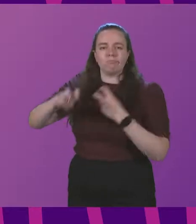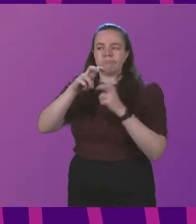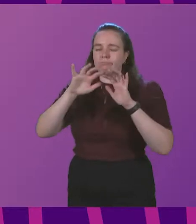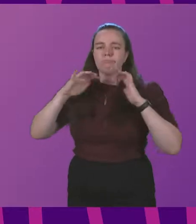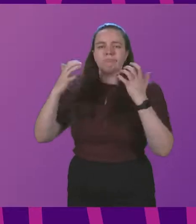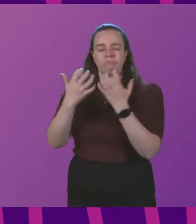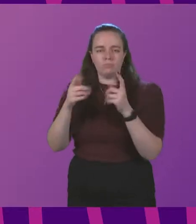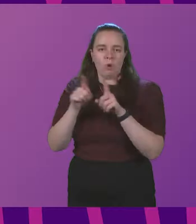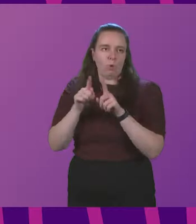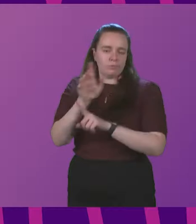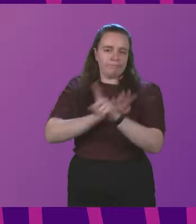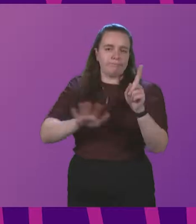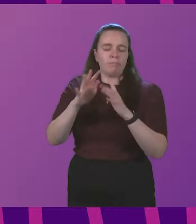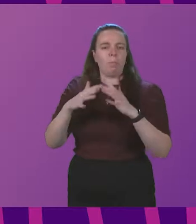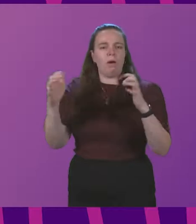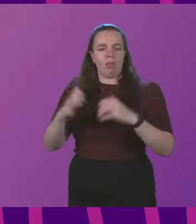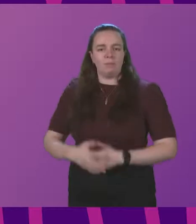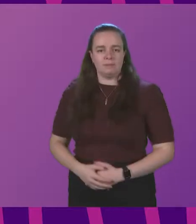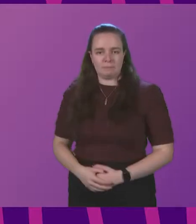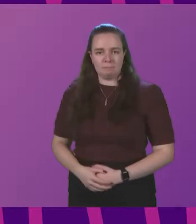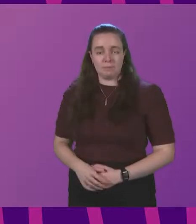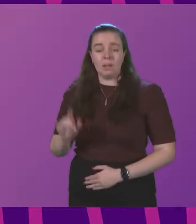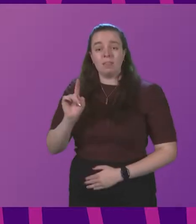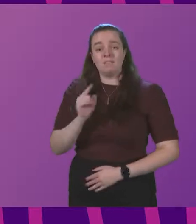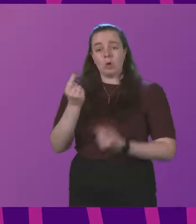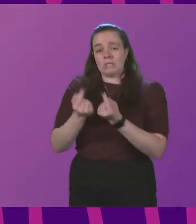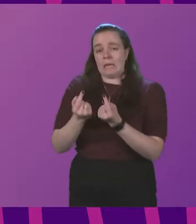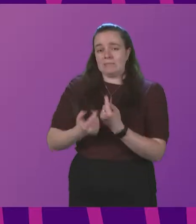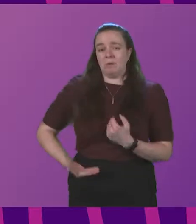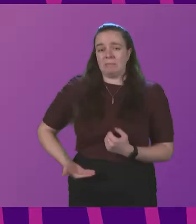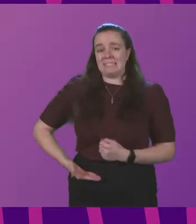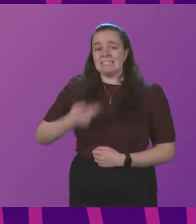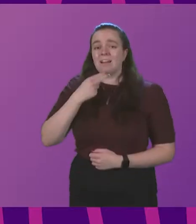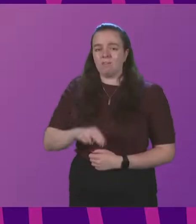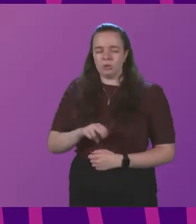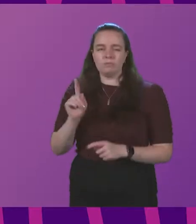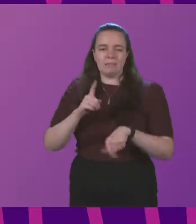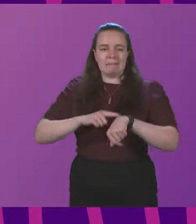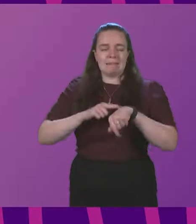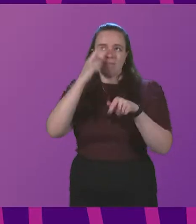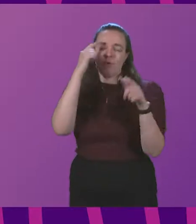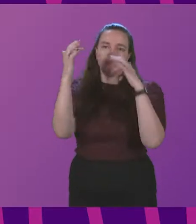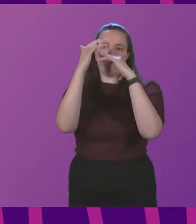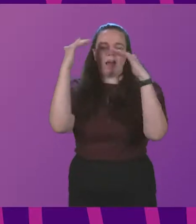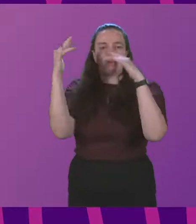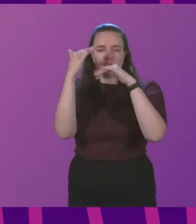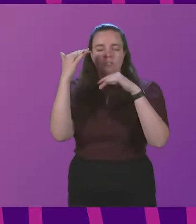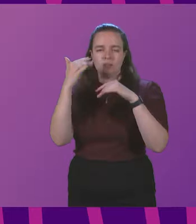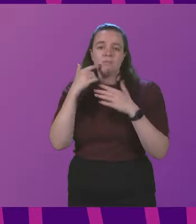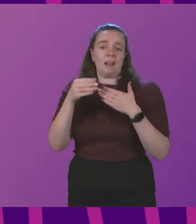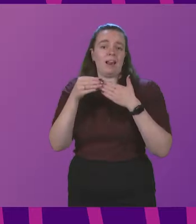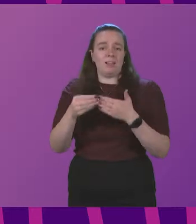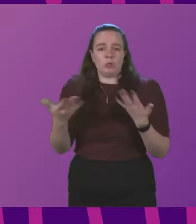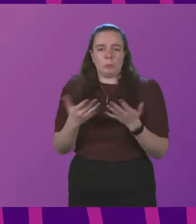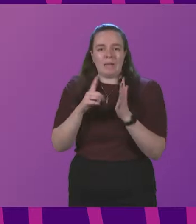and across the Holyrood campus? The first item of business this afternoon is Time for Reflection. Our Time for Reflection leader